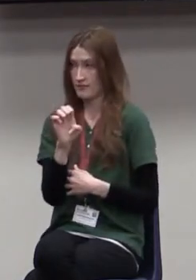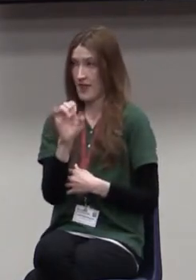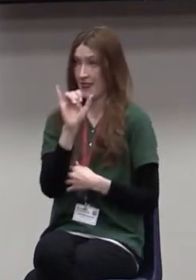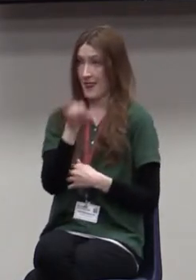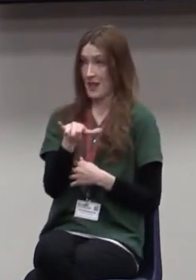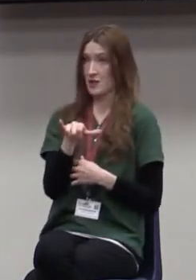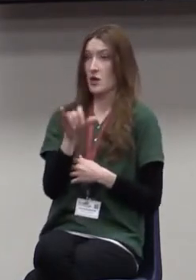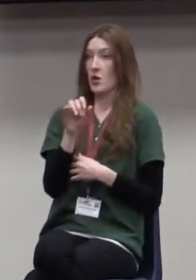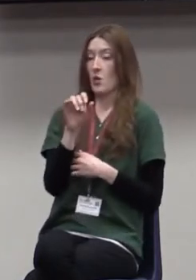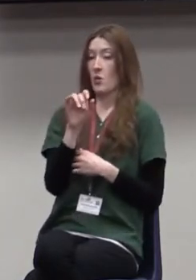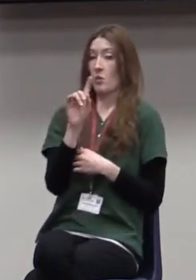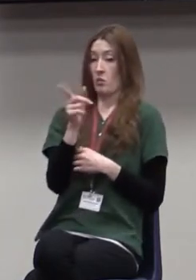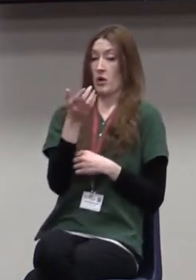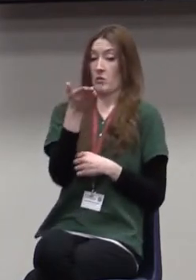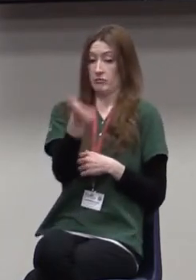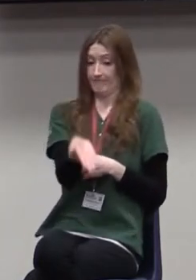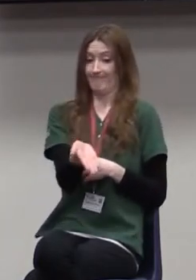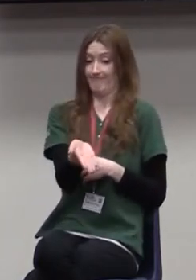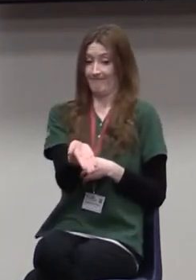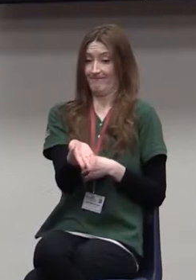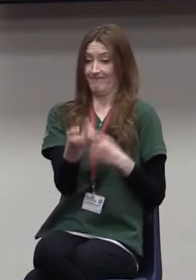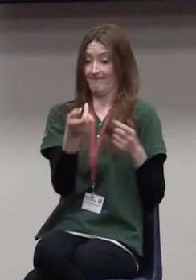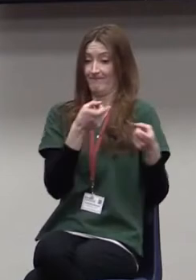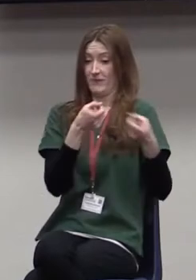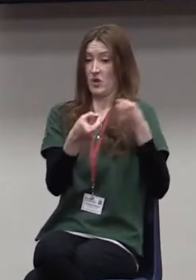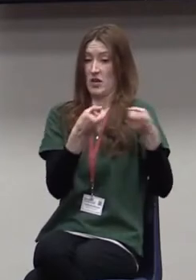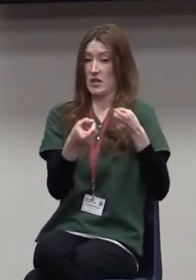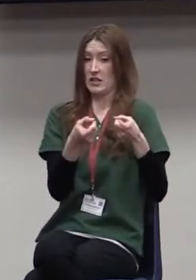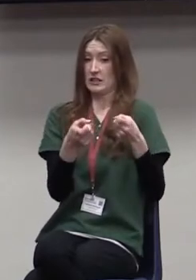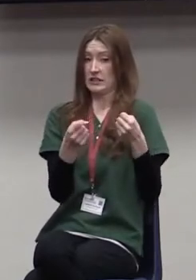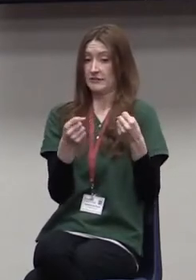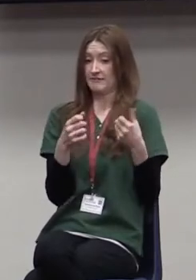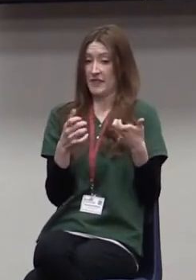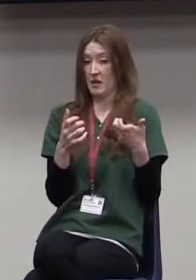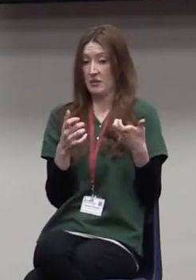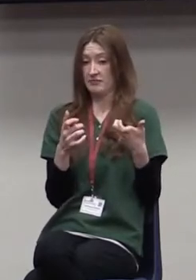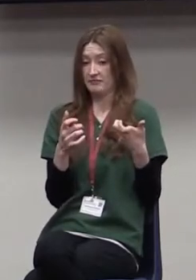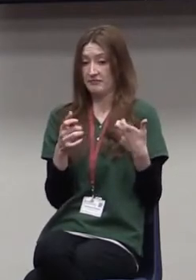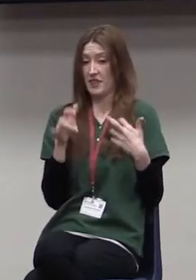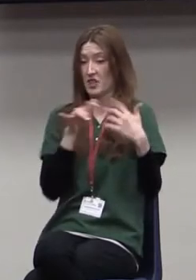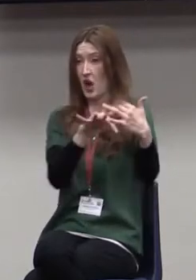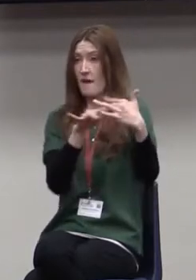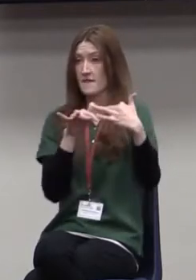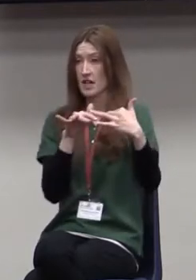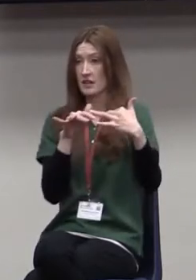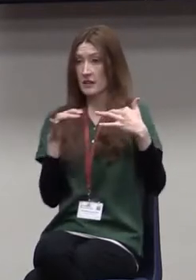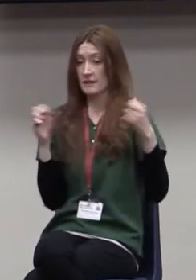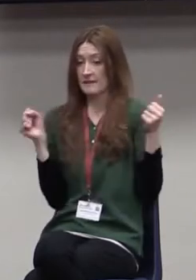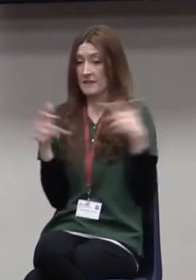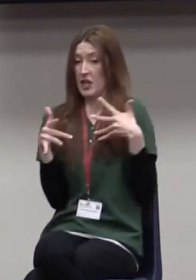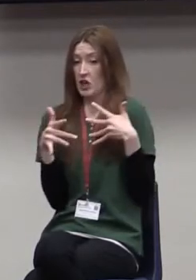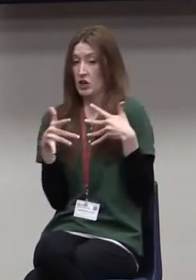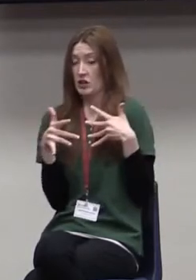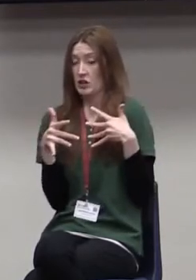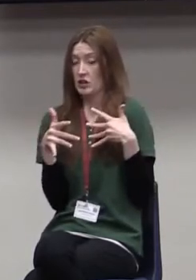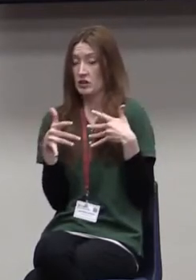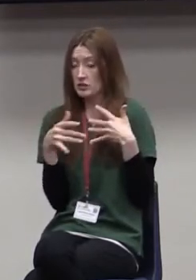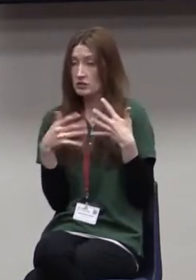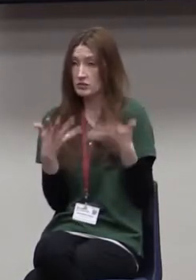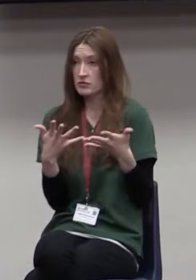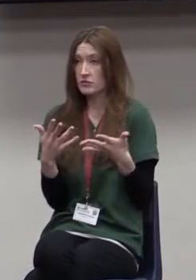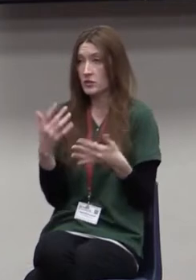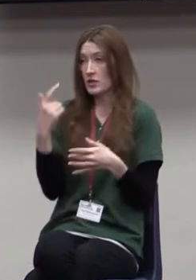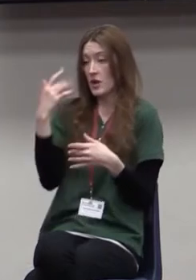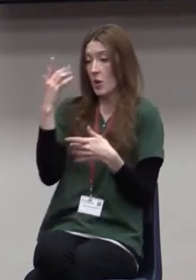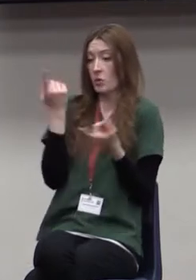and we're going to have to deal with fear. And usually, the conflict is instrumental in creating the fear. Because